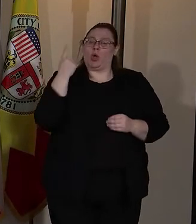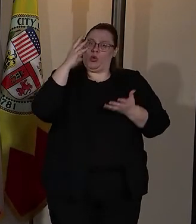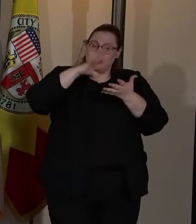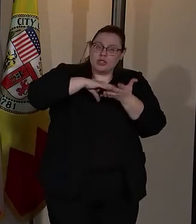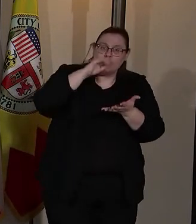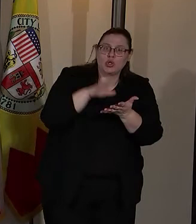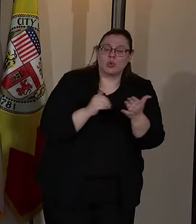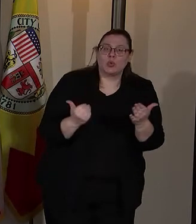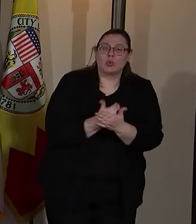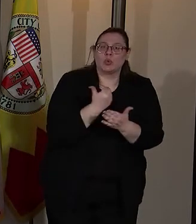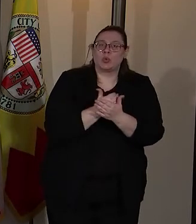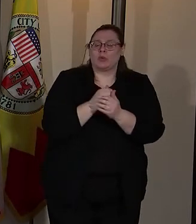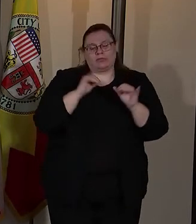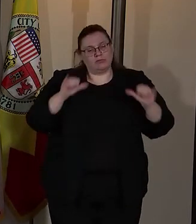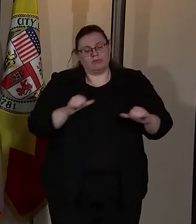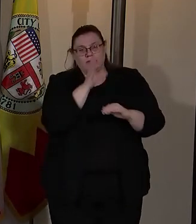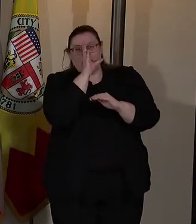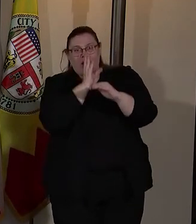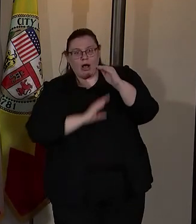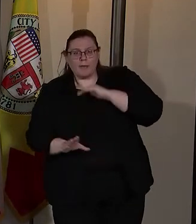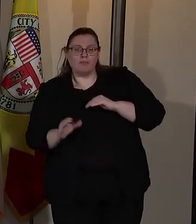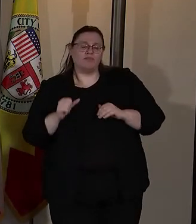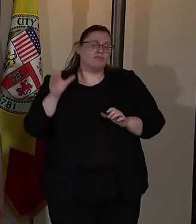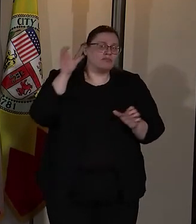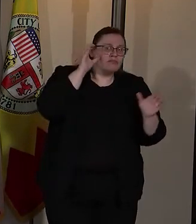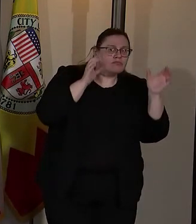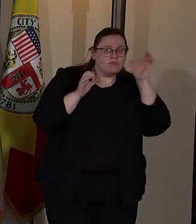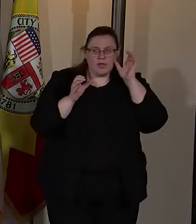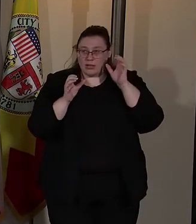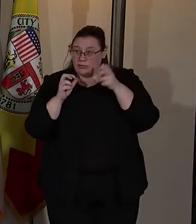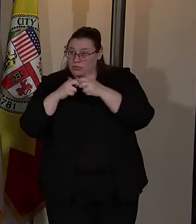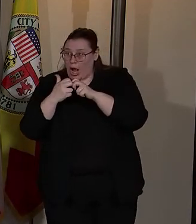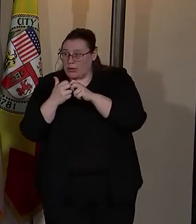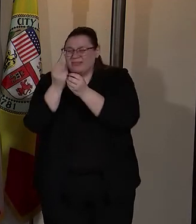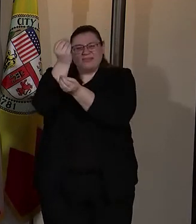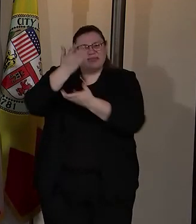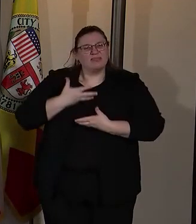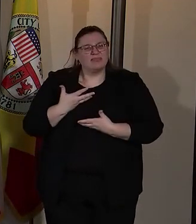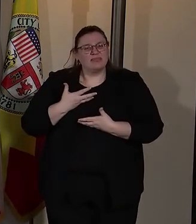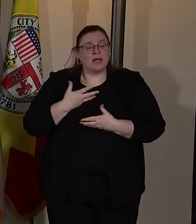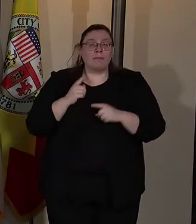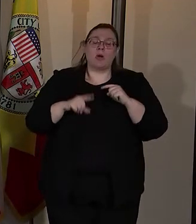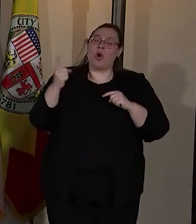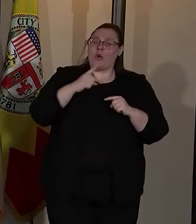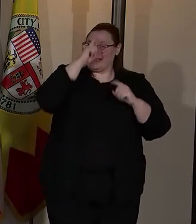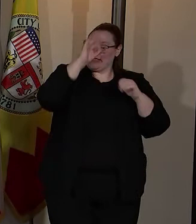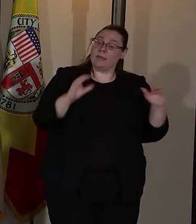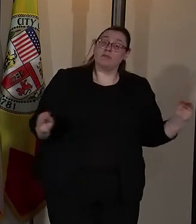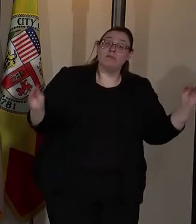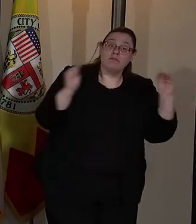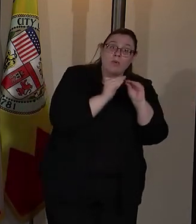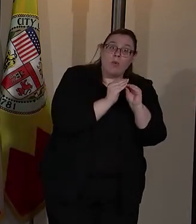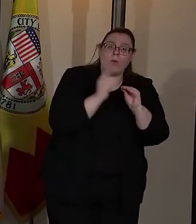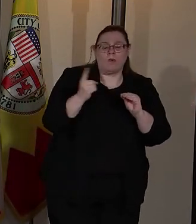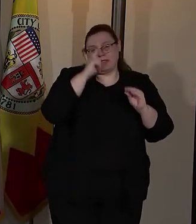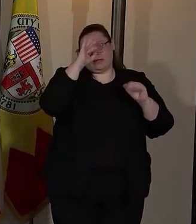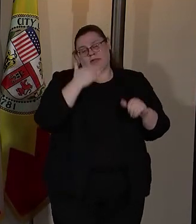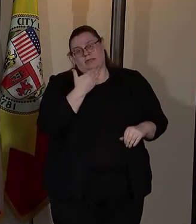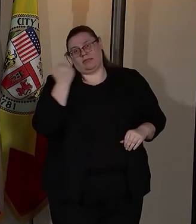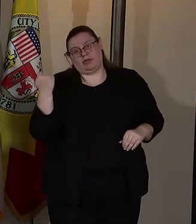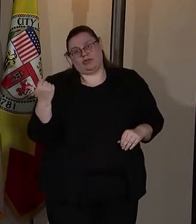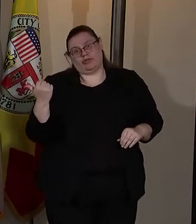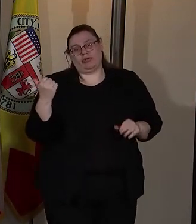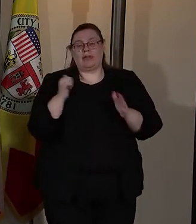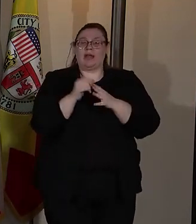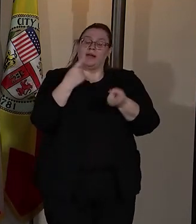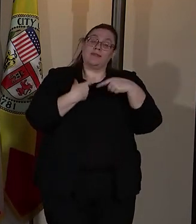we need to stay humble we need to hear where we fall short but we have to keep demanding more and better. This is a product of